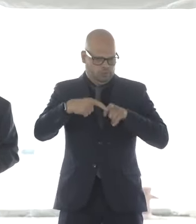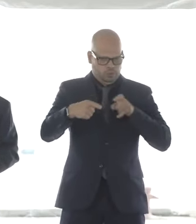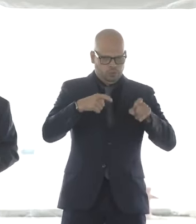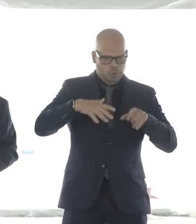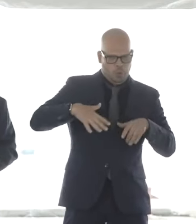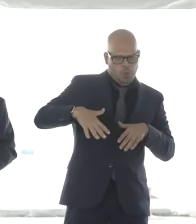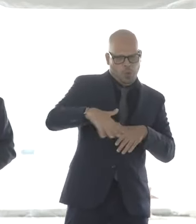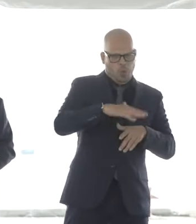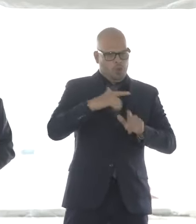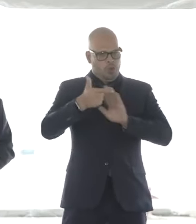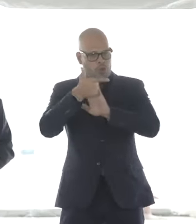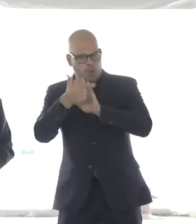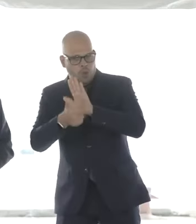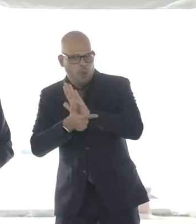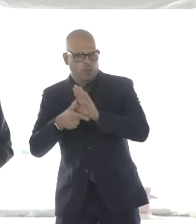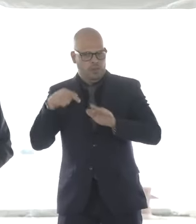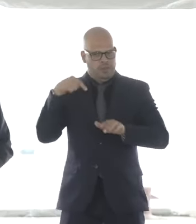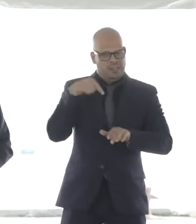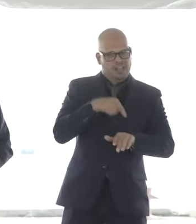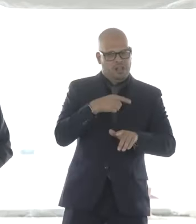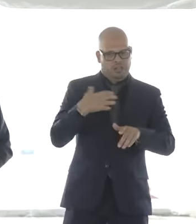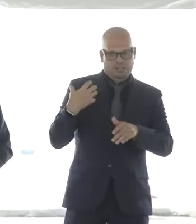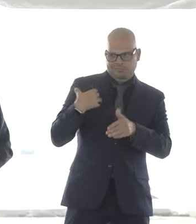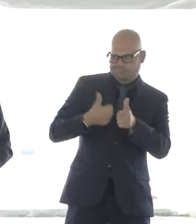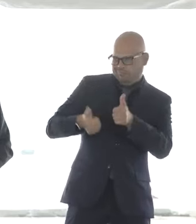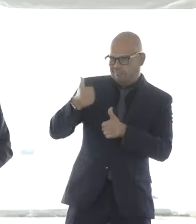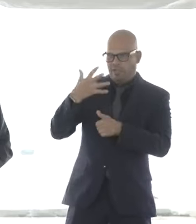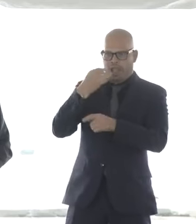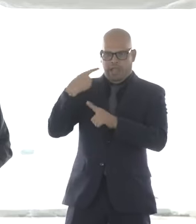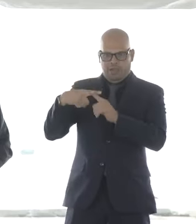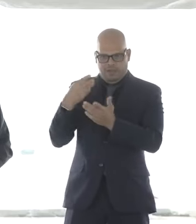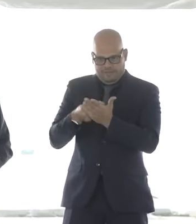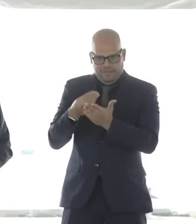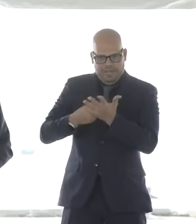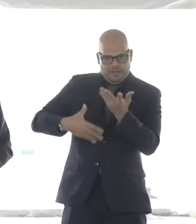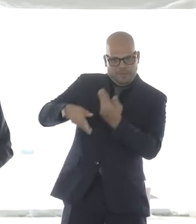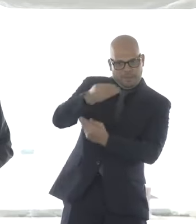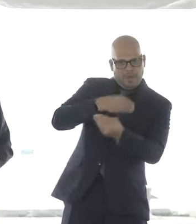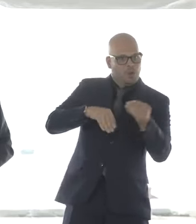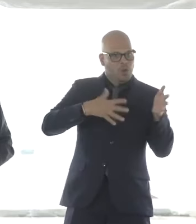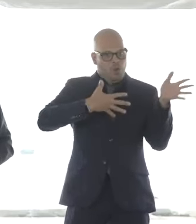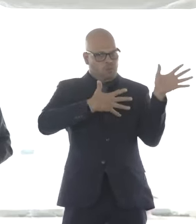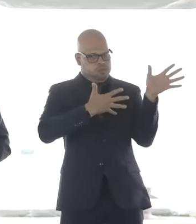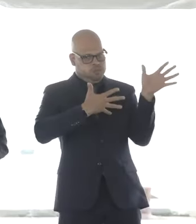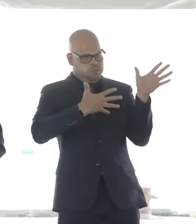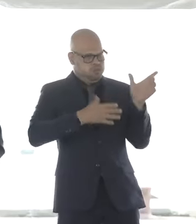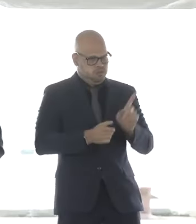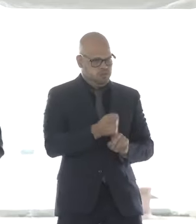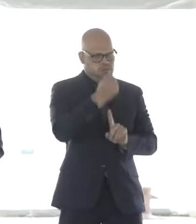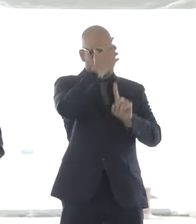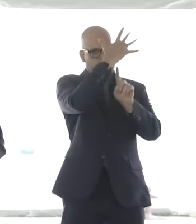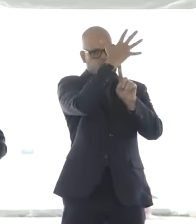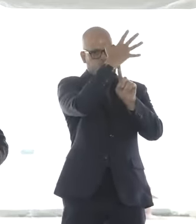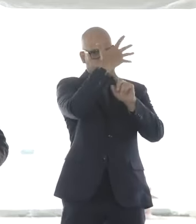Chief Financial Officer, Anna Friedman, and our Offshore Wind Planner, Daniel Collins. Thank you all. Thank you